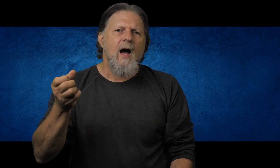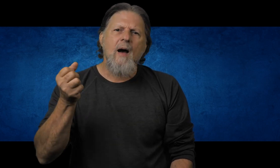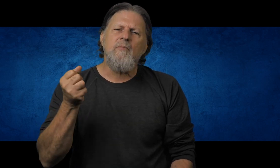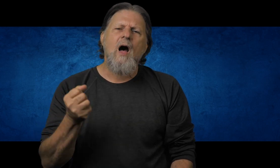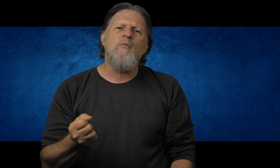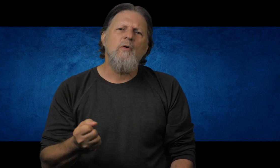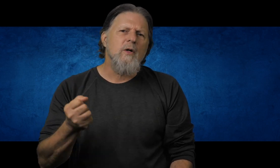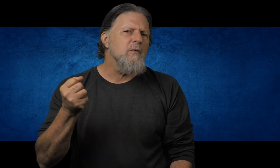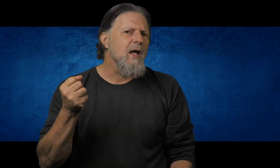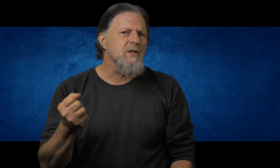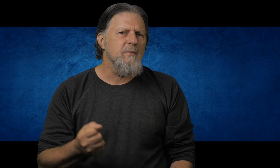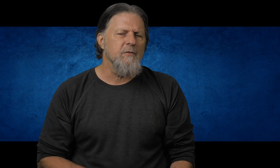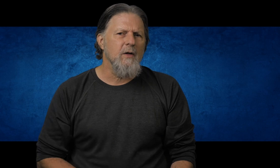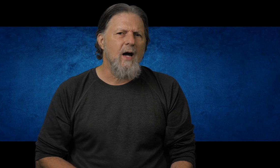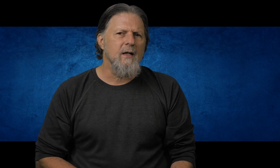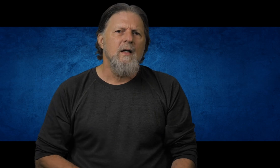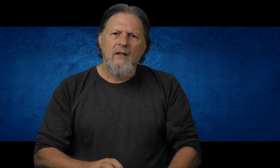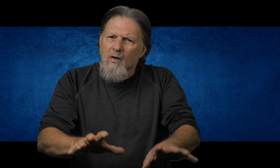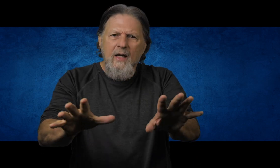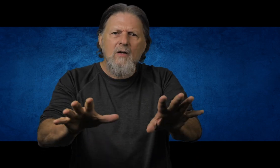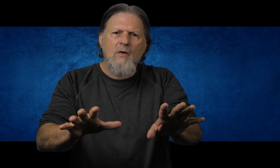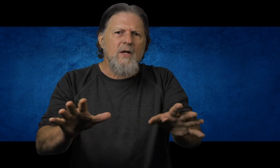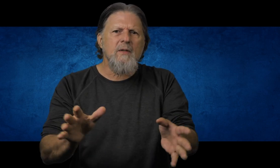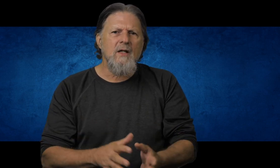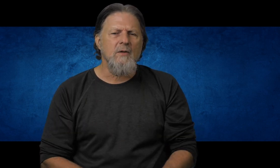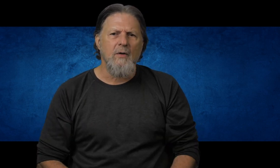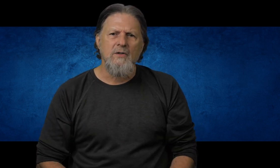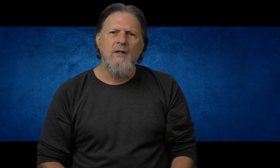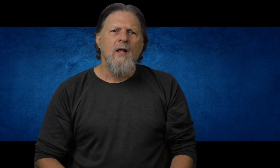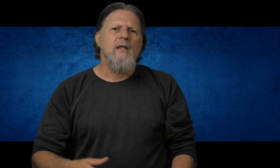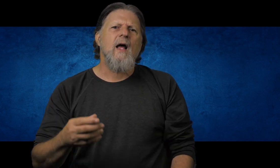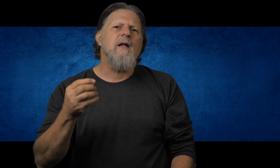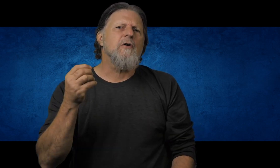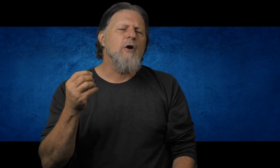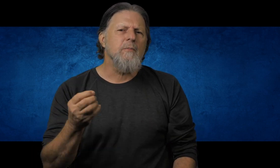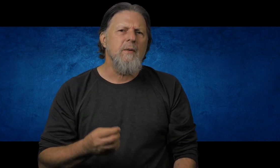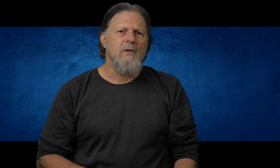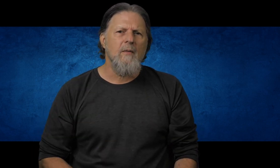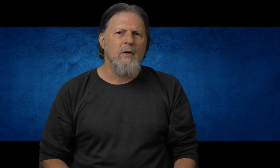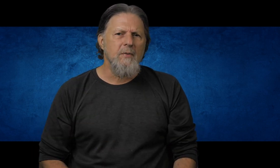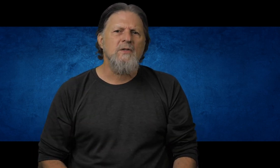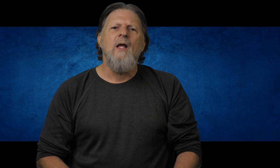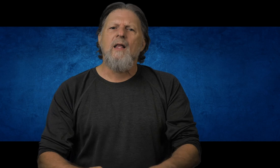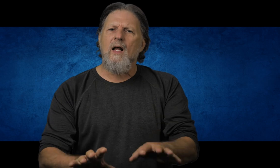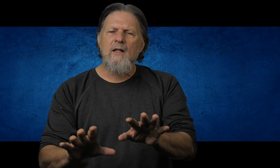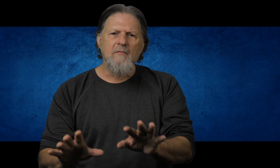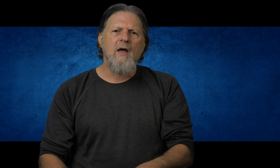I'm not worried when I stand before God. You know, he knows I'm a decent person, that I never hurt people on purpose, that I love my